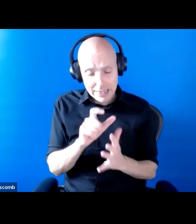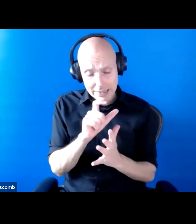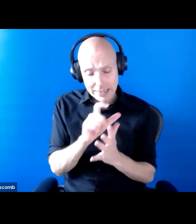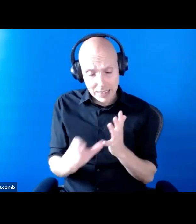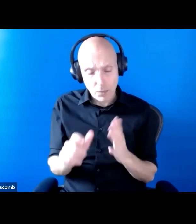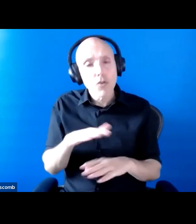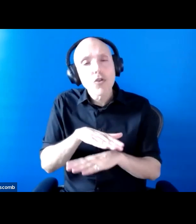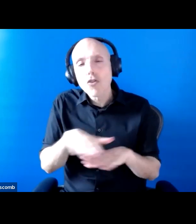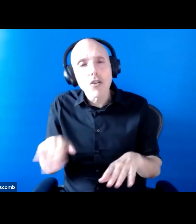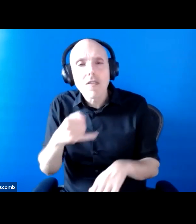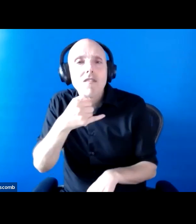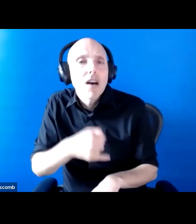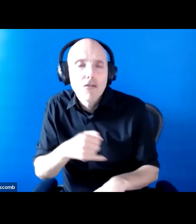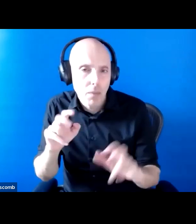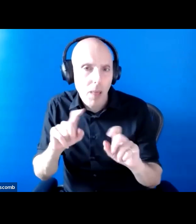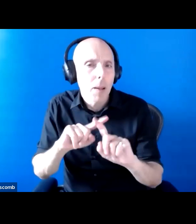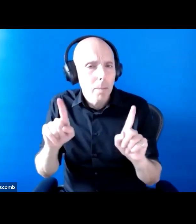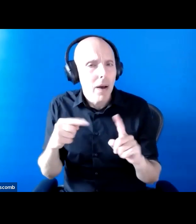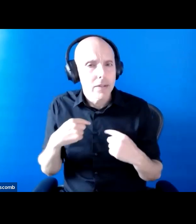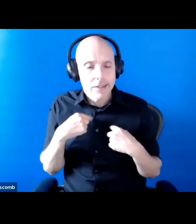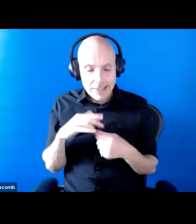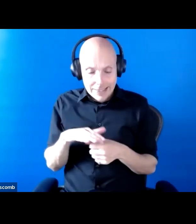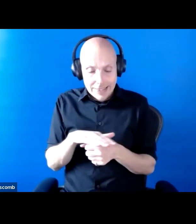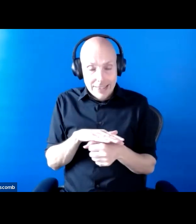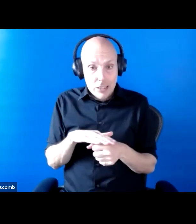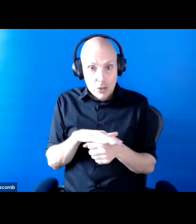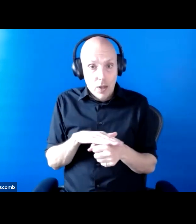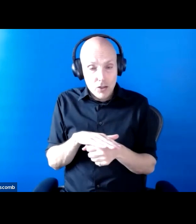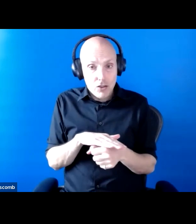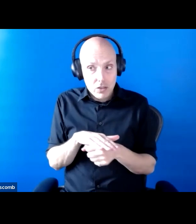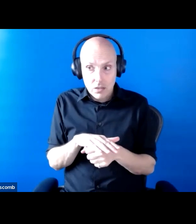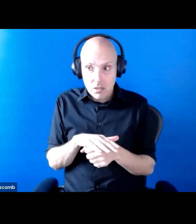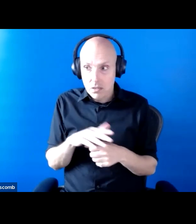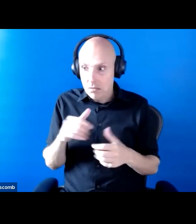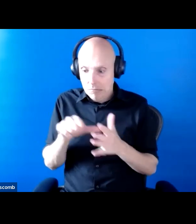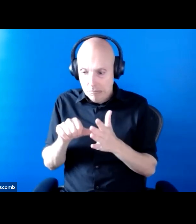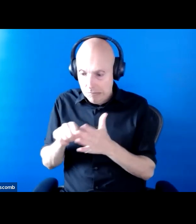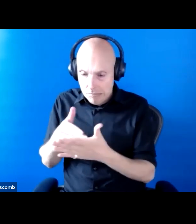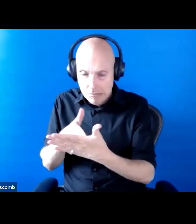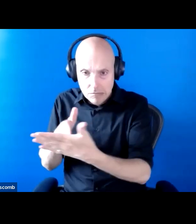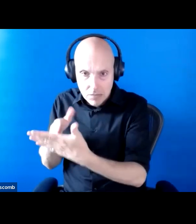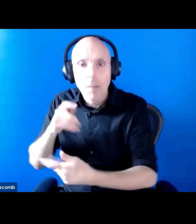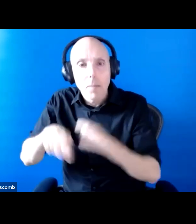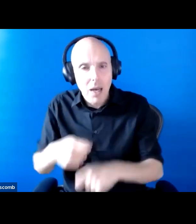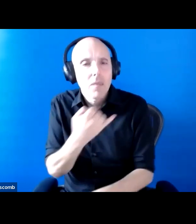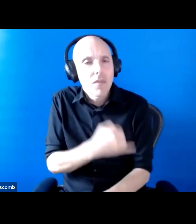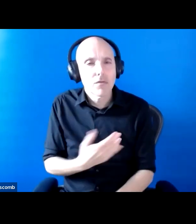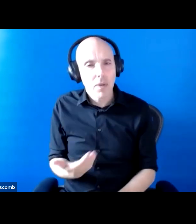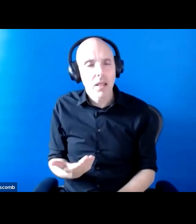situation sometimes we're putting makes us very vulnerable and the government had had the resources and it